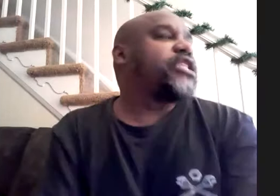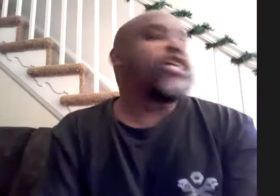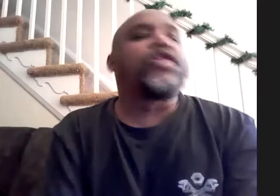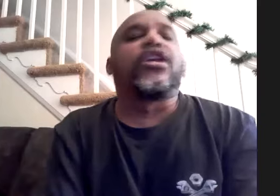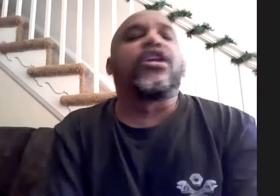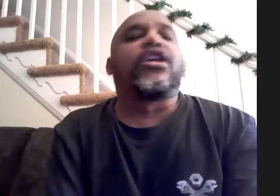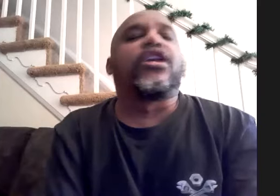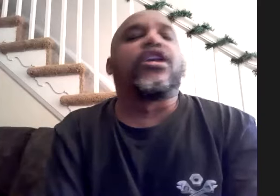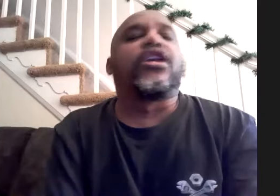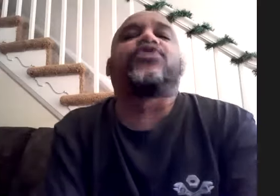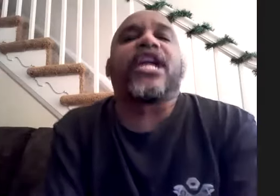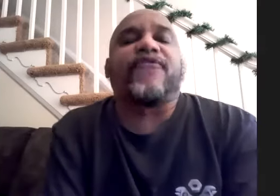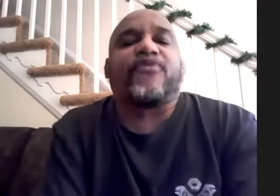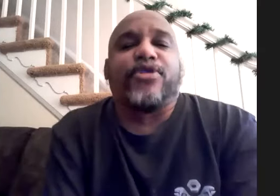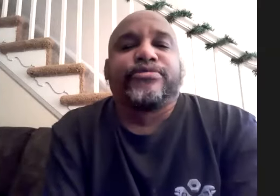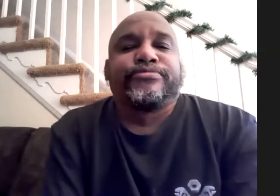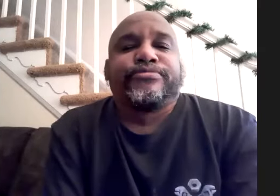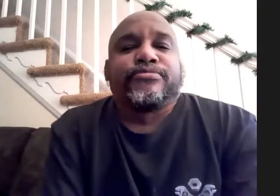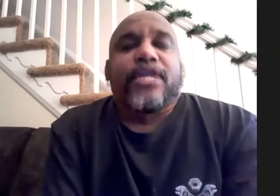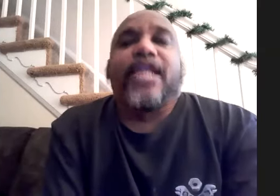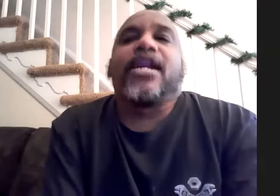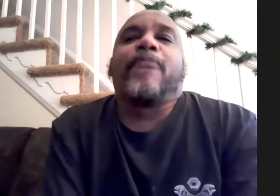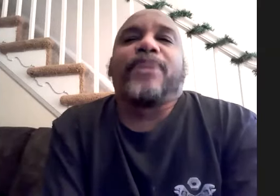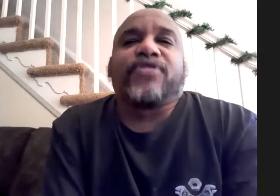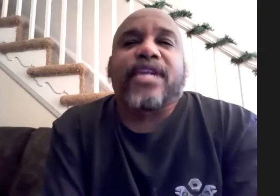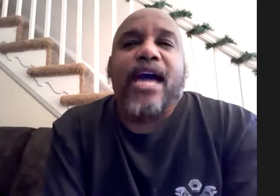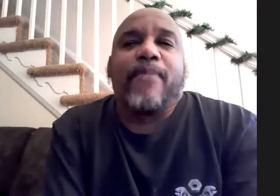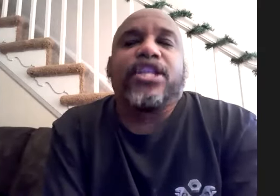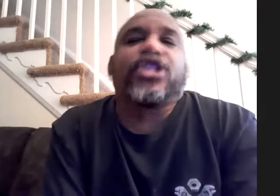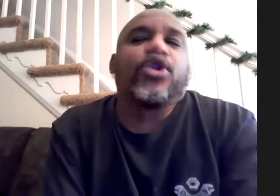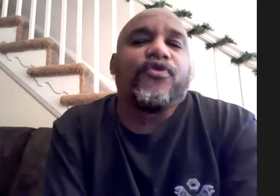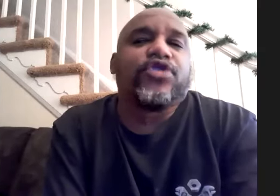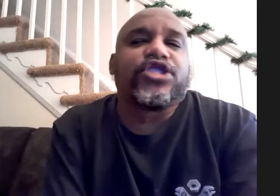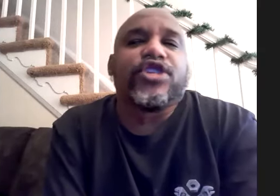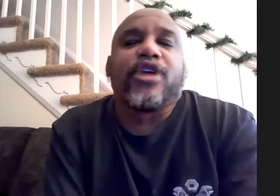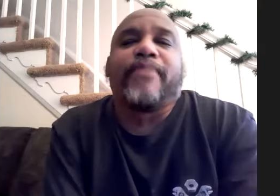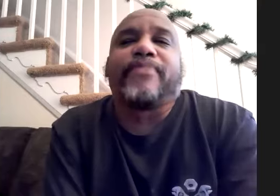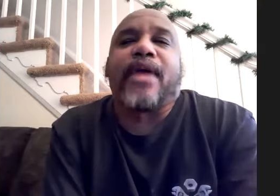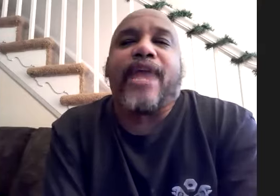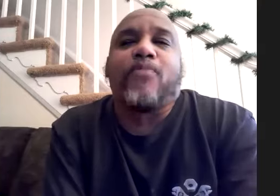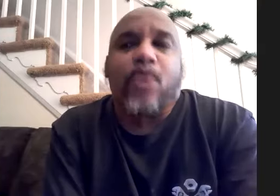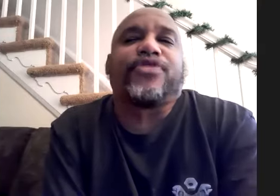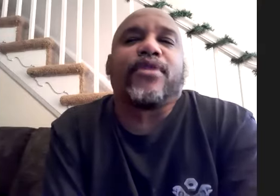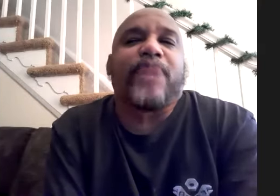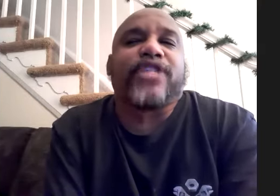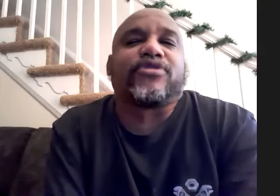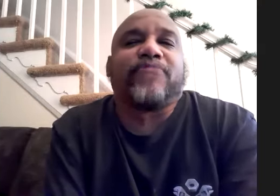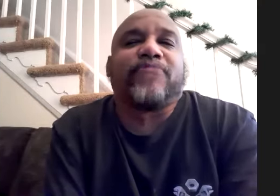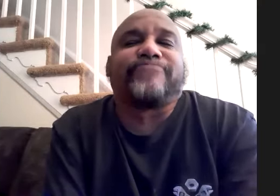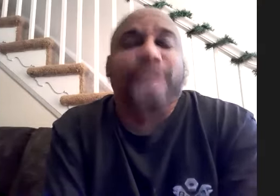like look this is what i need from you i need upbeats on the cowbell i need two for the snare drum and one and three on the bass drum i'm like done